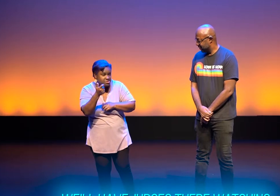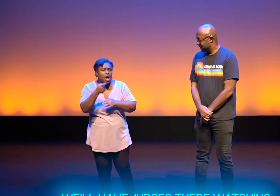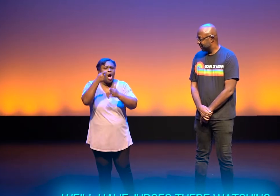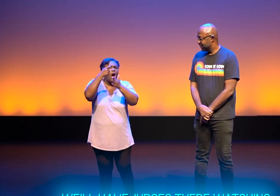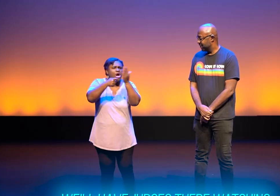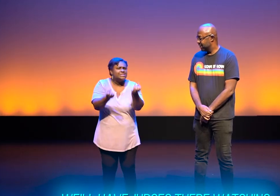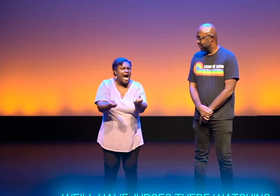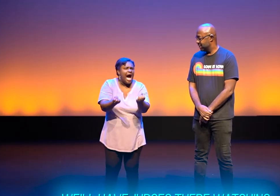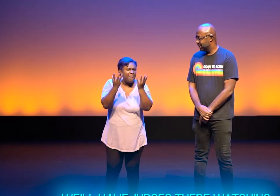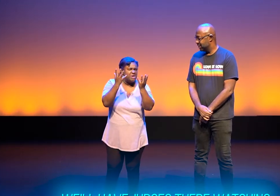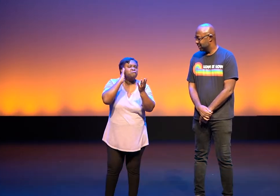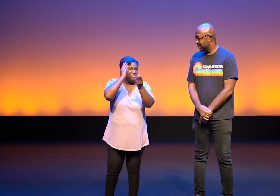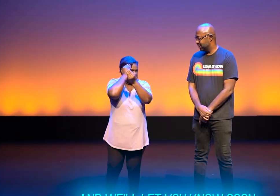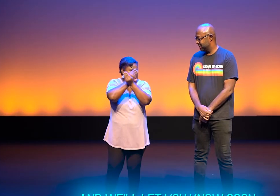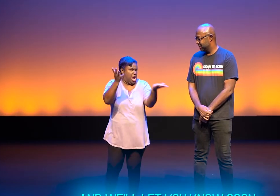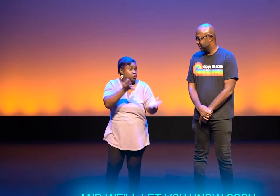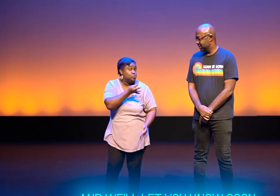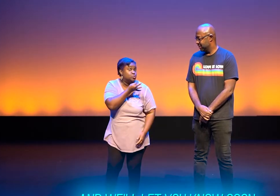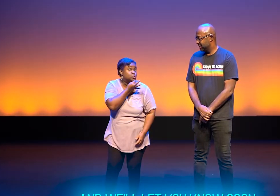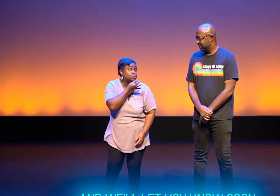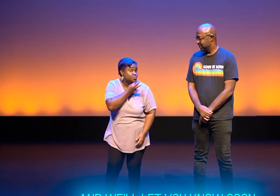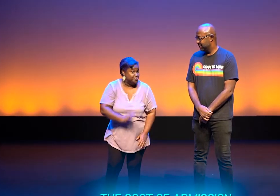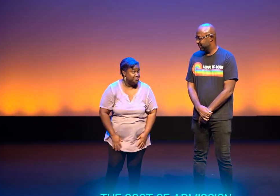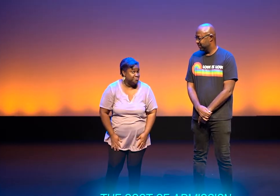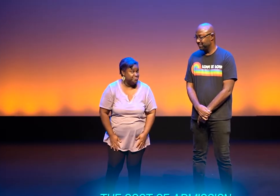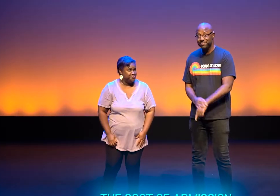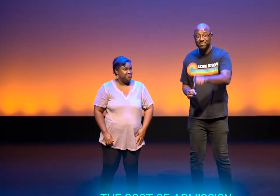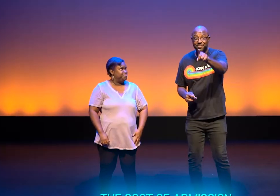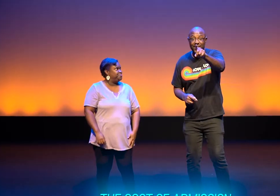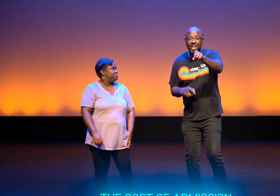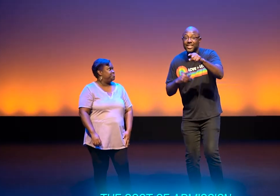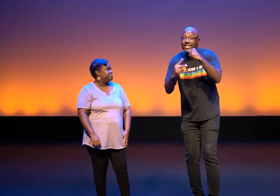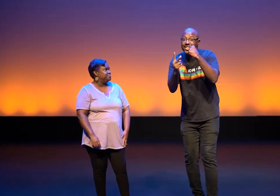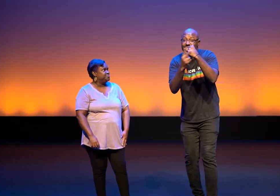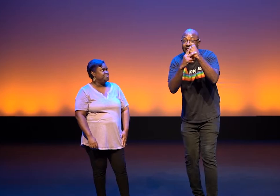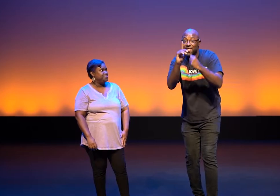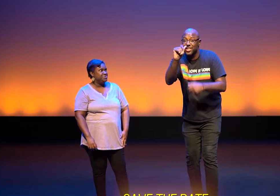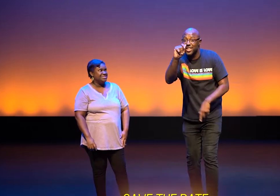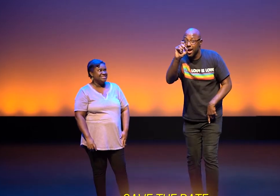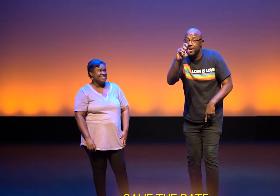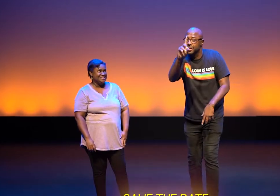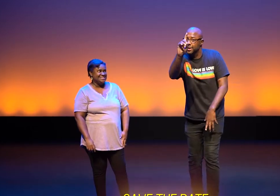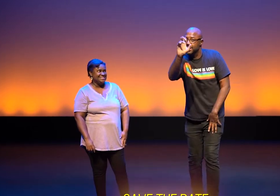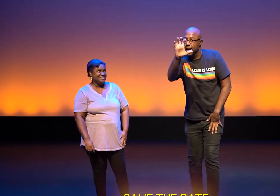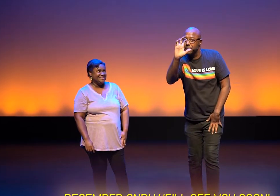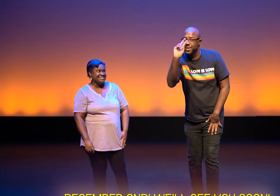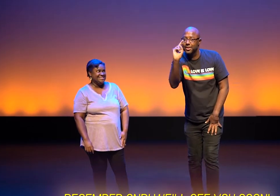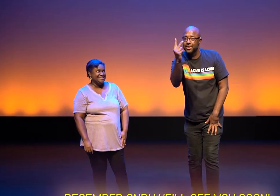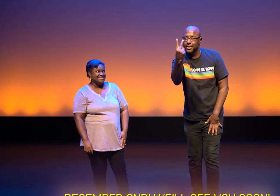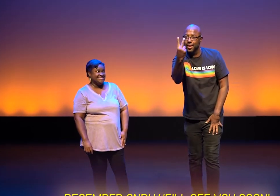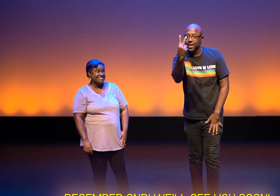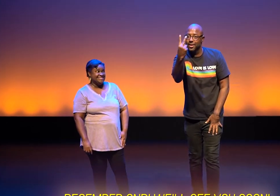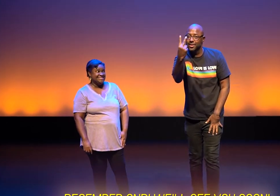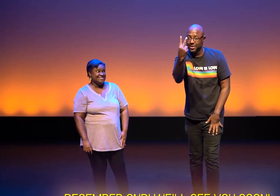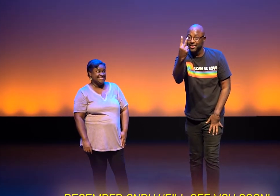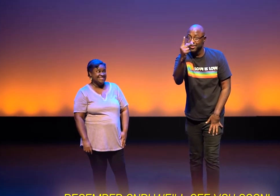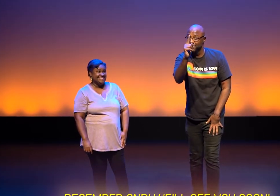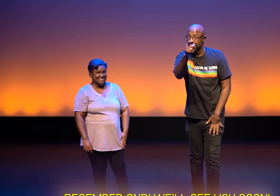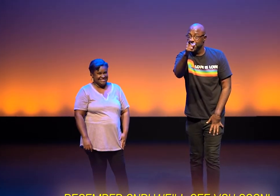judges there watching, and we'll let you know soon the cost of admission. Save the date, December 2nd. I'll see you